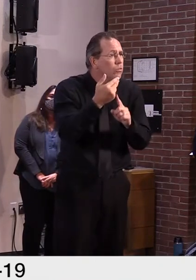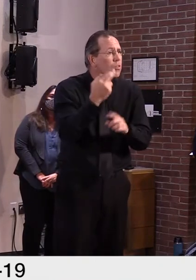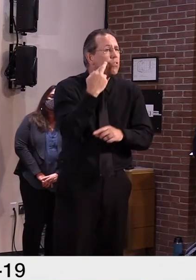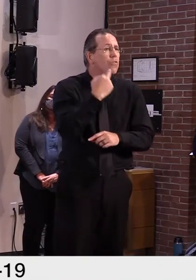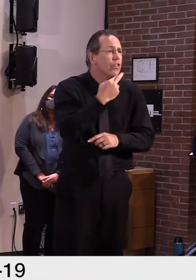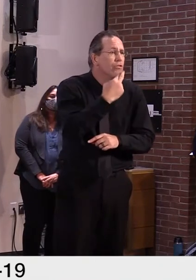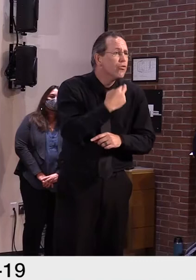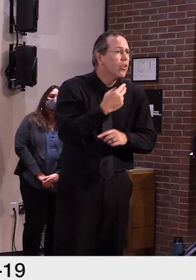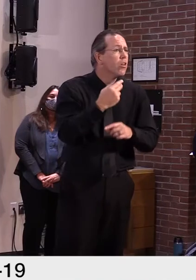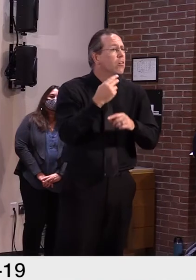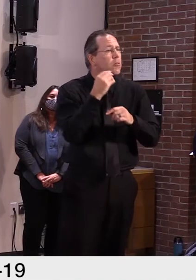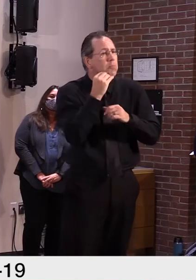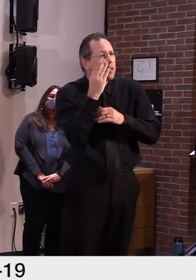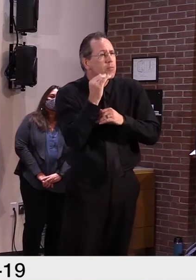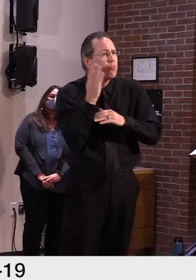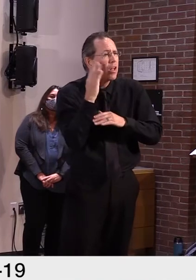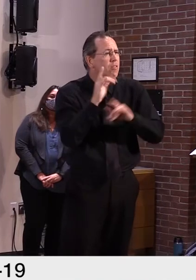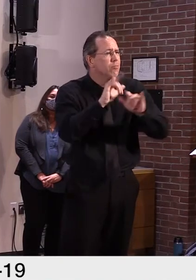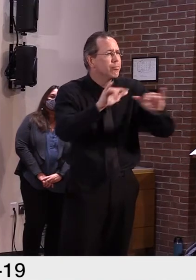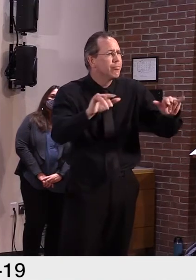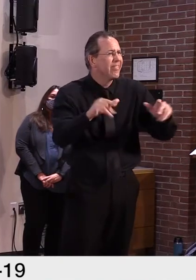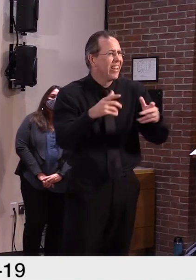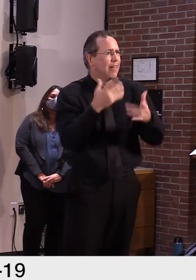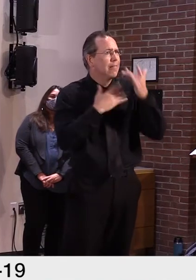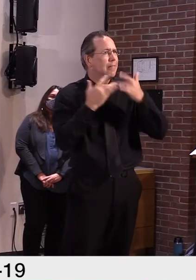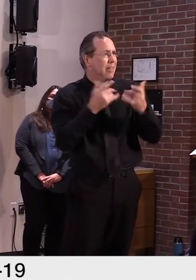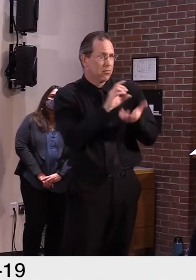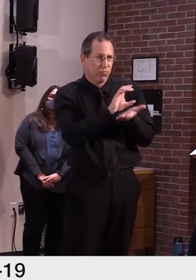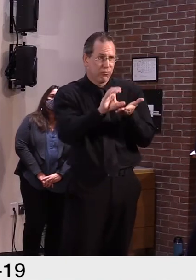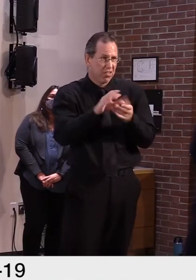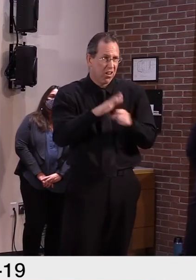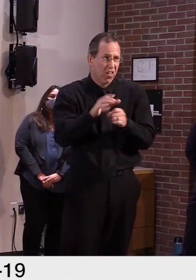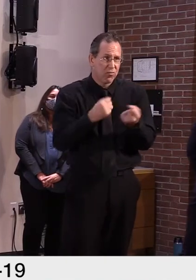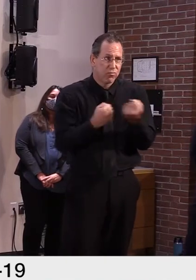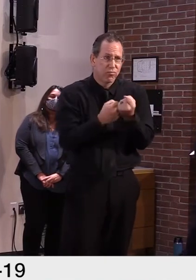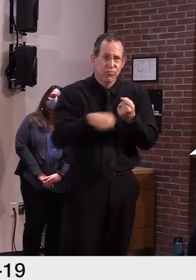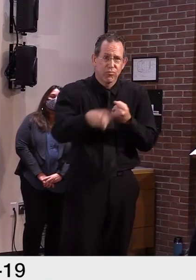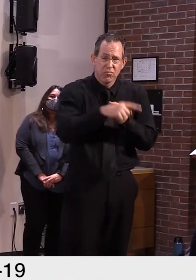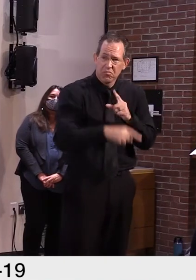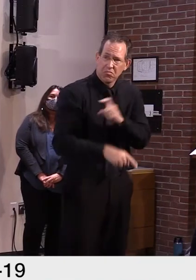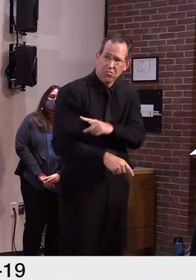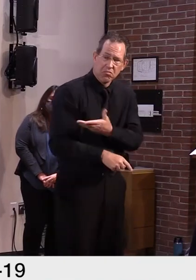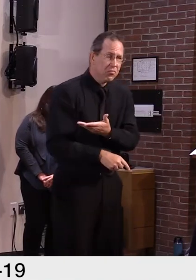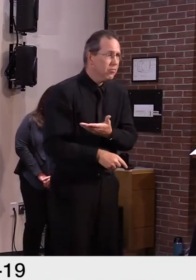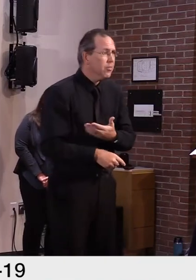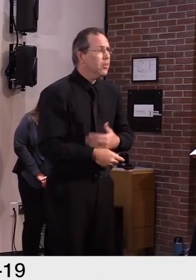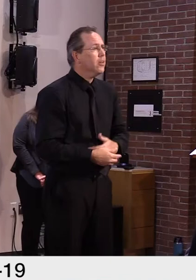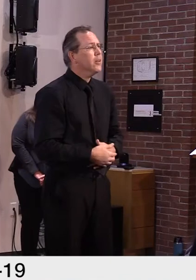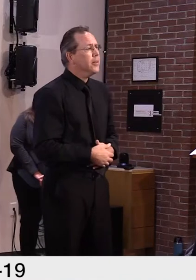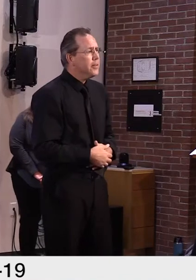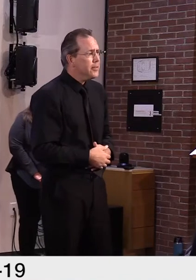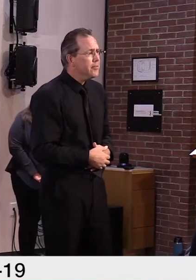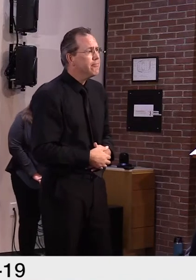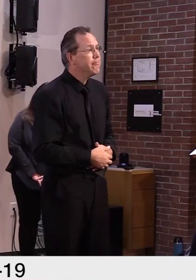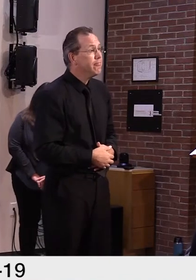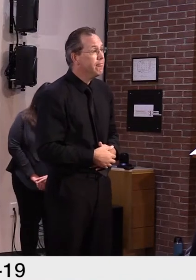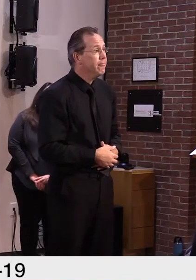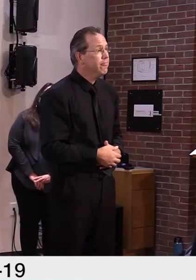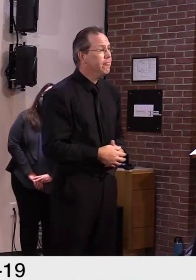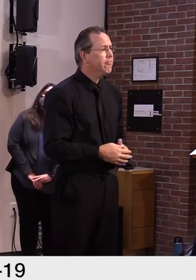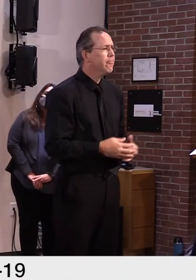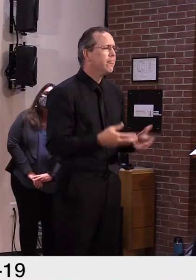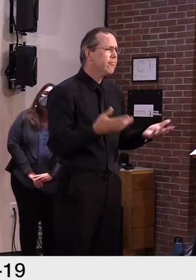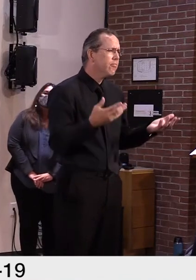Committee as well in the aftermath of the budget, because there will be some money still left over from the coronavirus